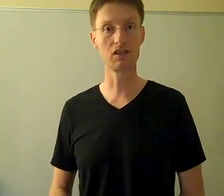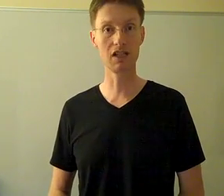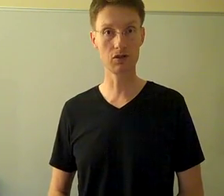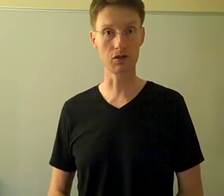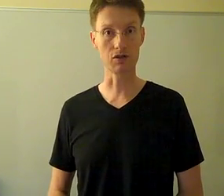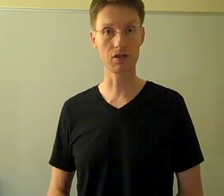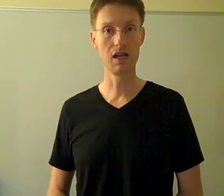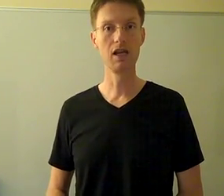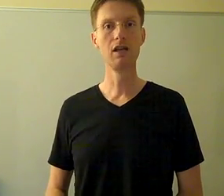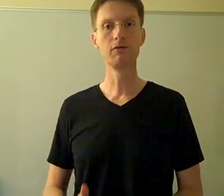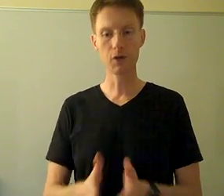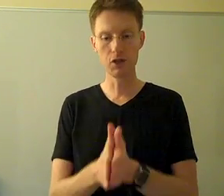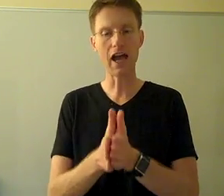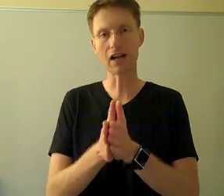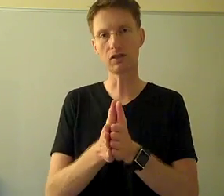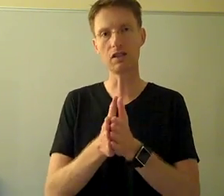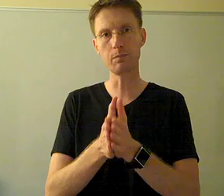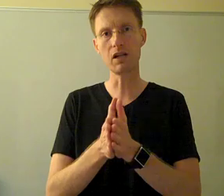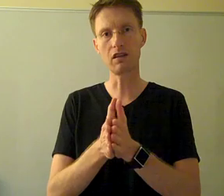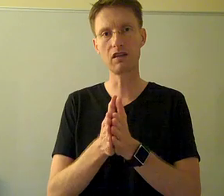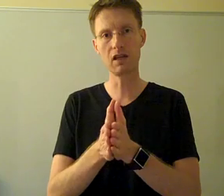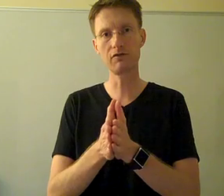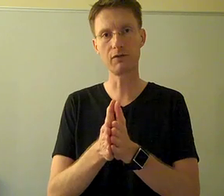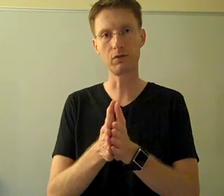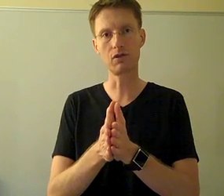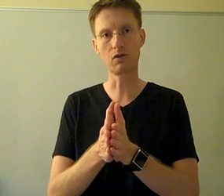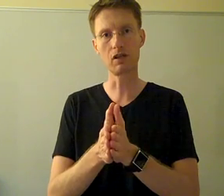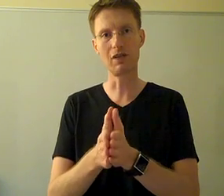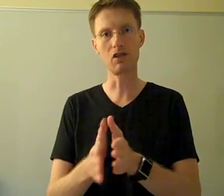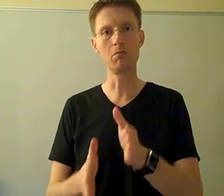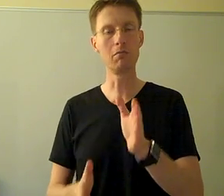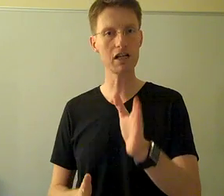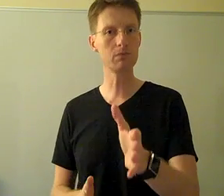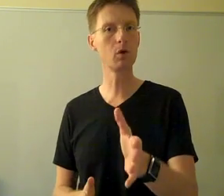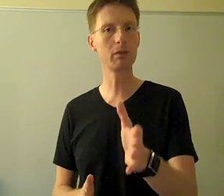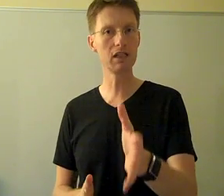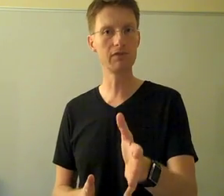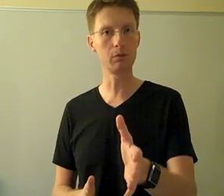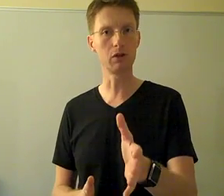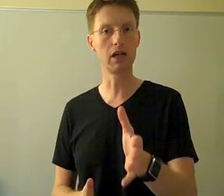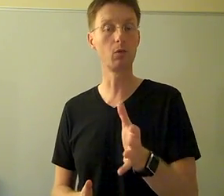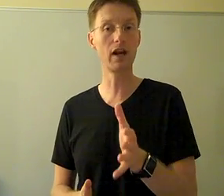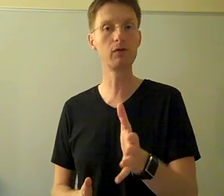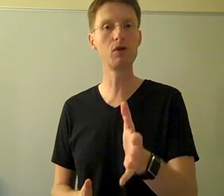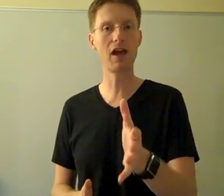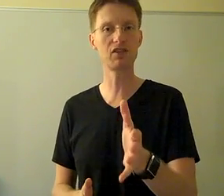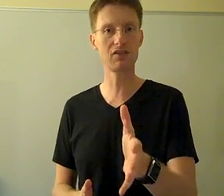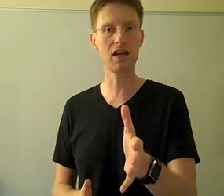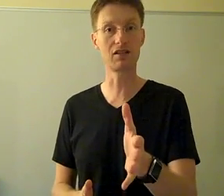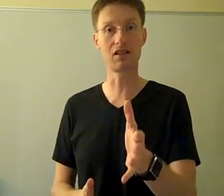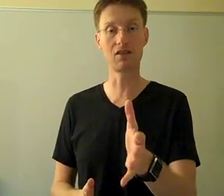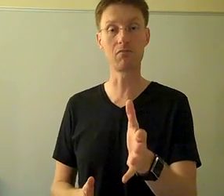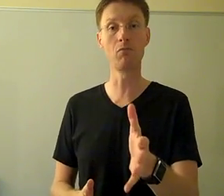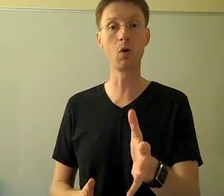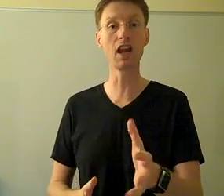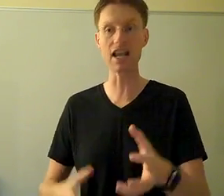teachers. For you to actually speak on thin folds is going to make you much more believable, and whatever you have to say is going to sound more like